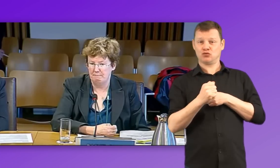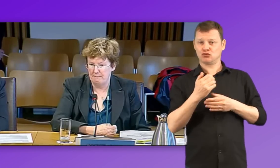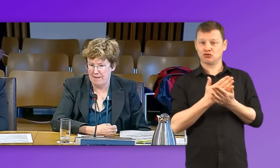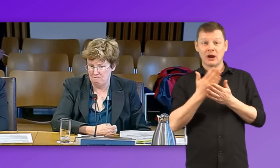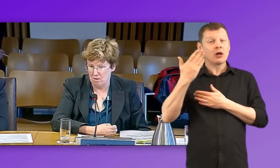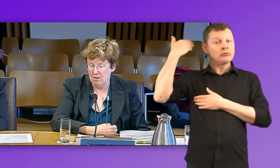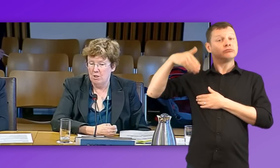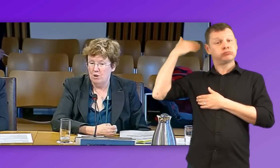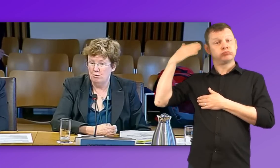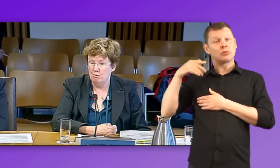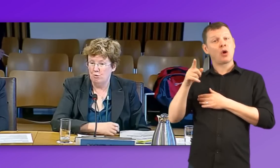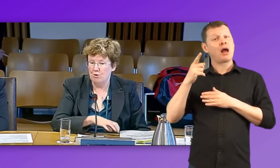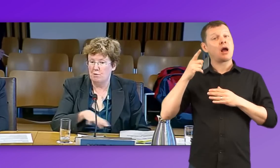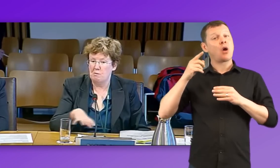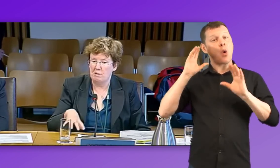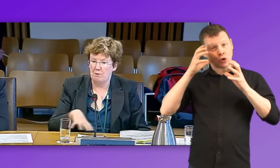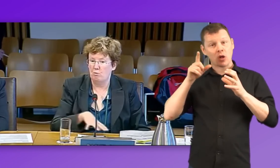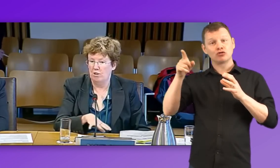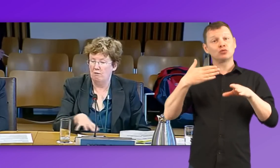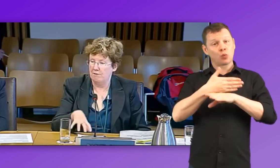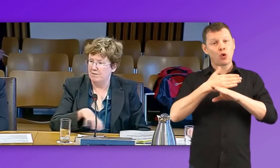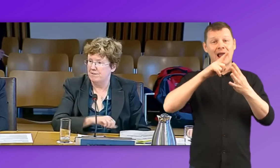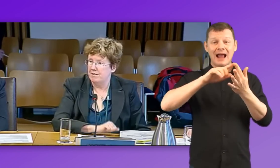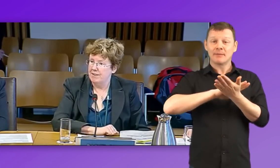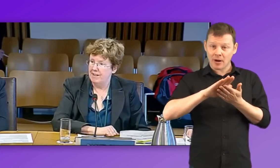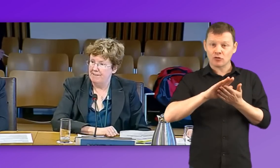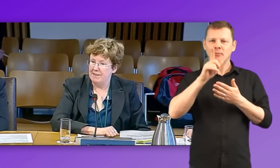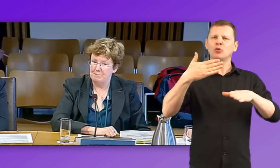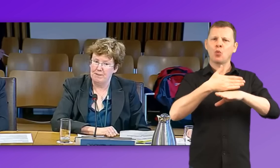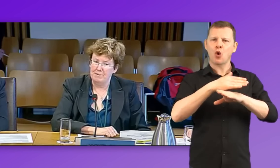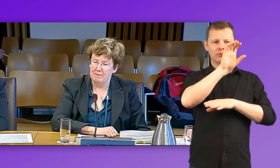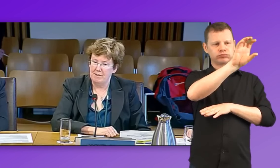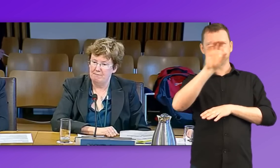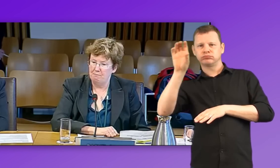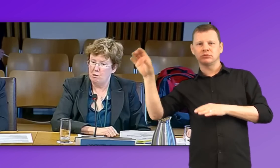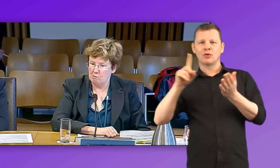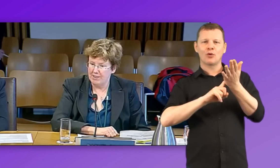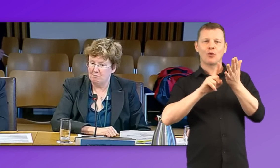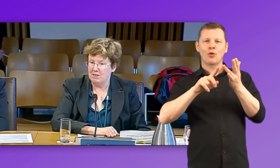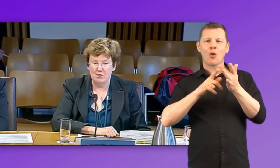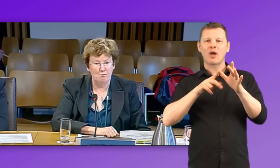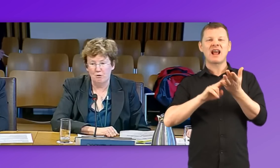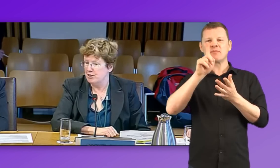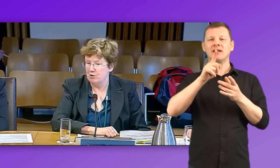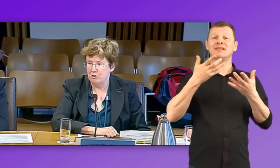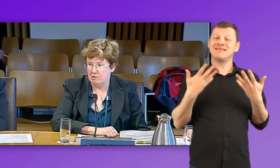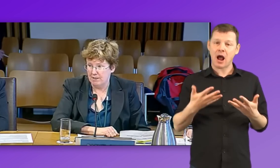Edinburgh who also worked with all the Lothians. And that has been not replaced because the authorities couldn't agree.